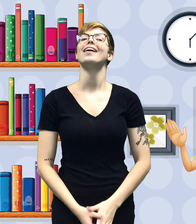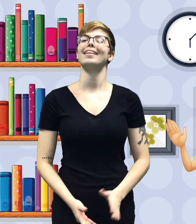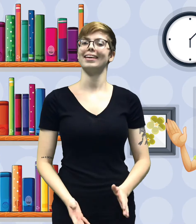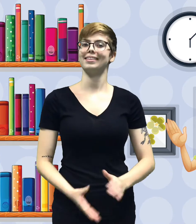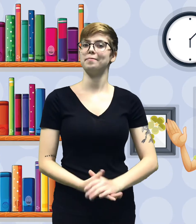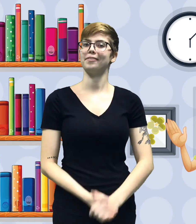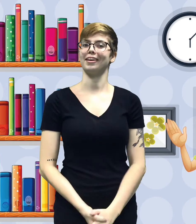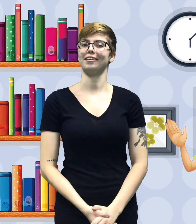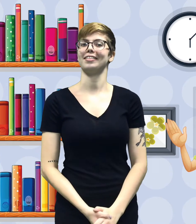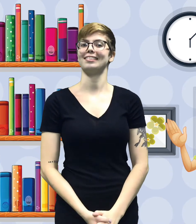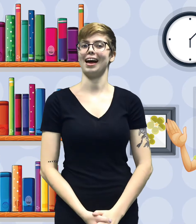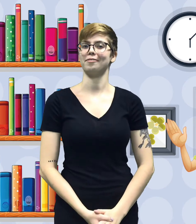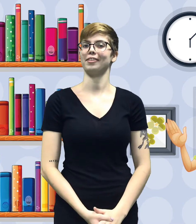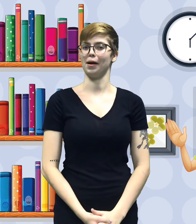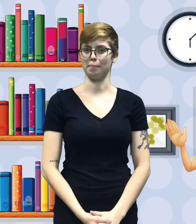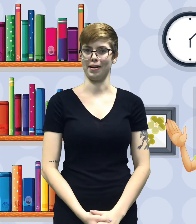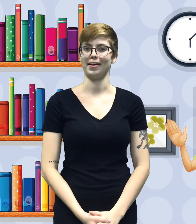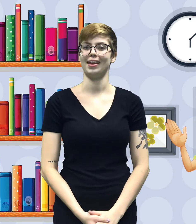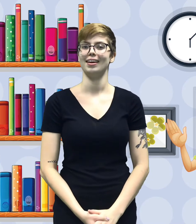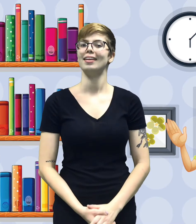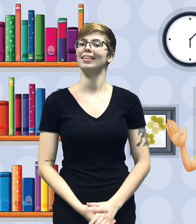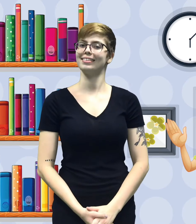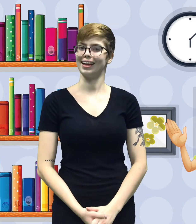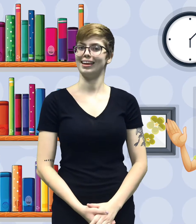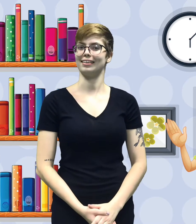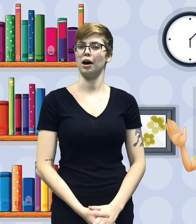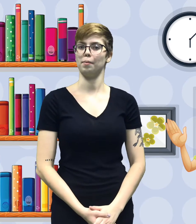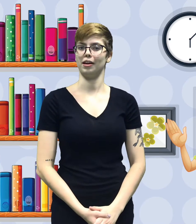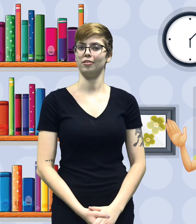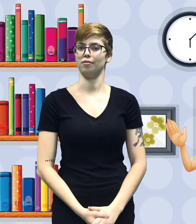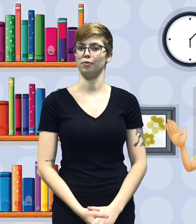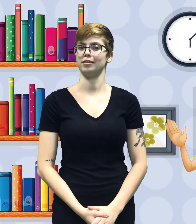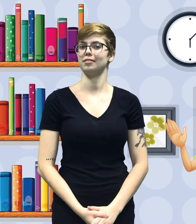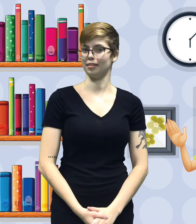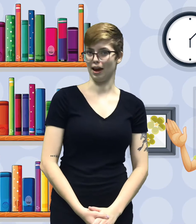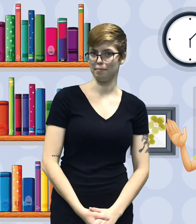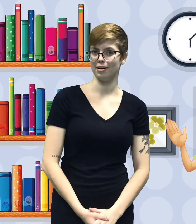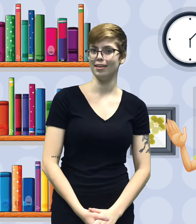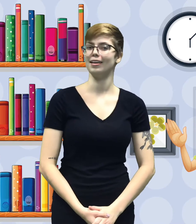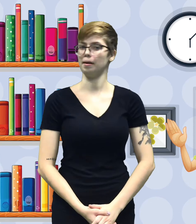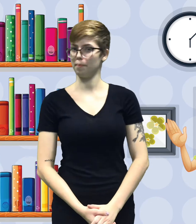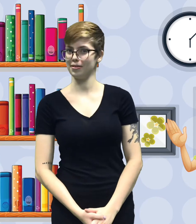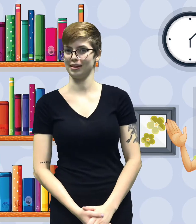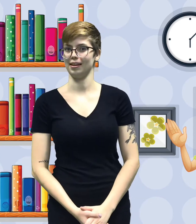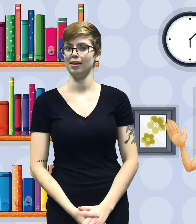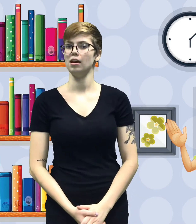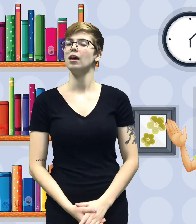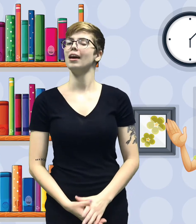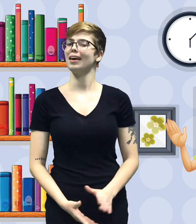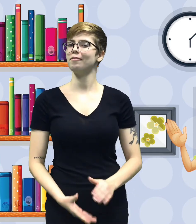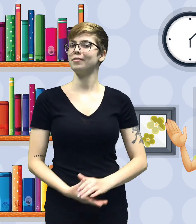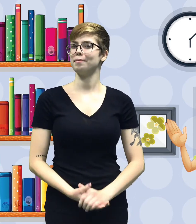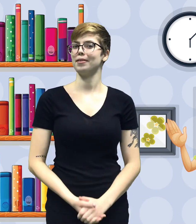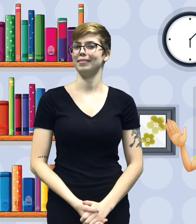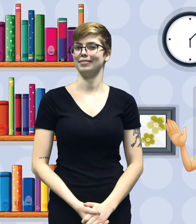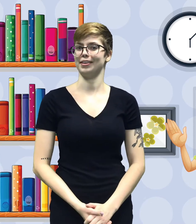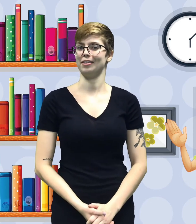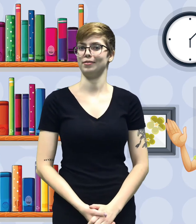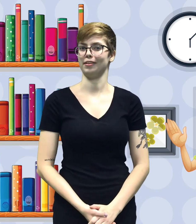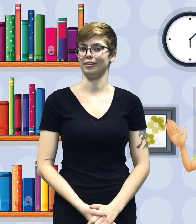Next up we're going to learn the sign for library. This sign is a combination of the words library and person. In one of our previous videos we learned